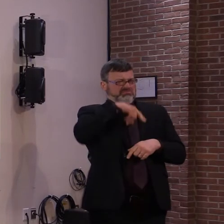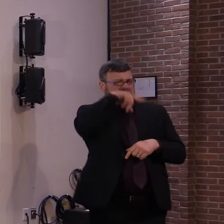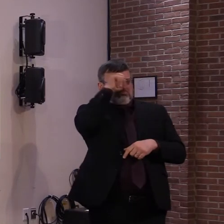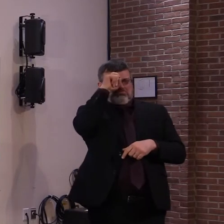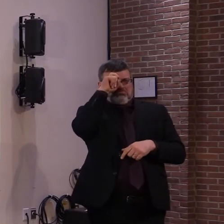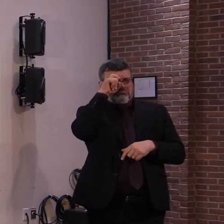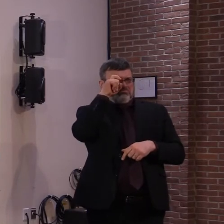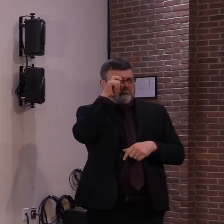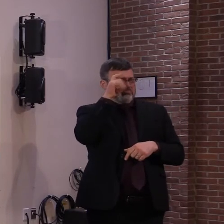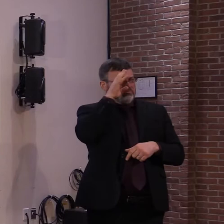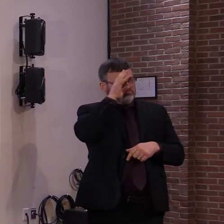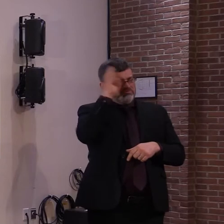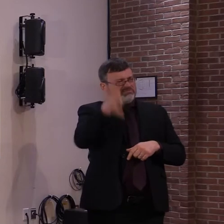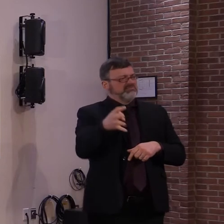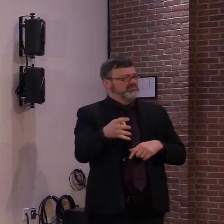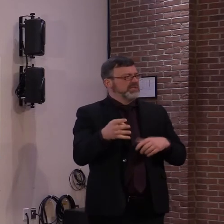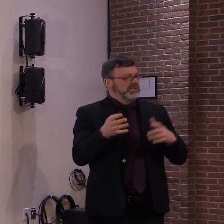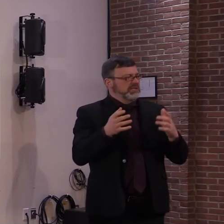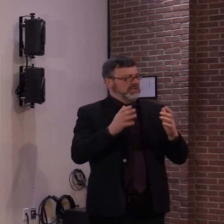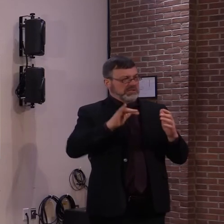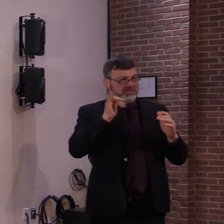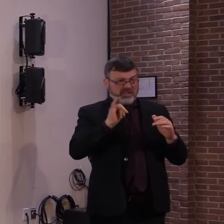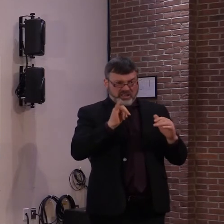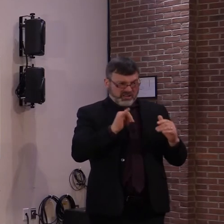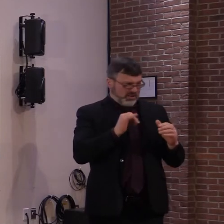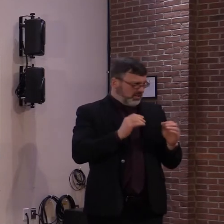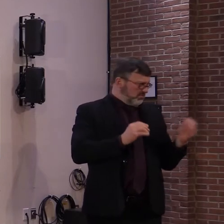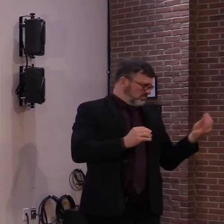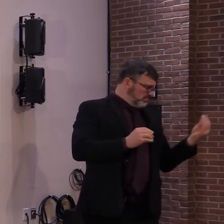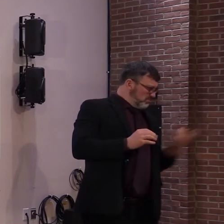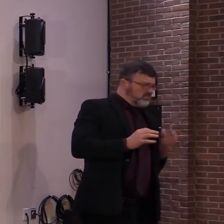definitely not been the rule by any means.